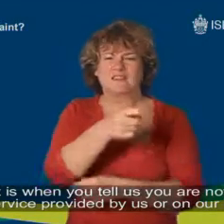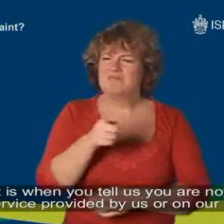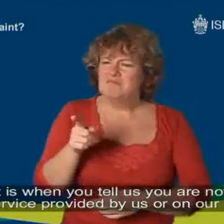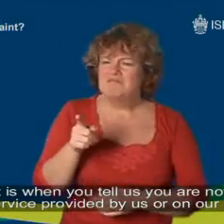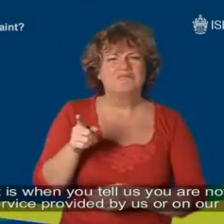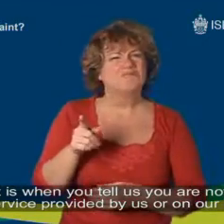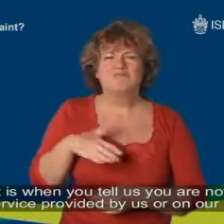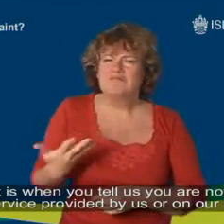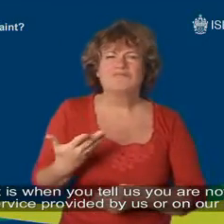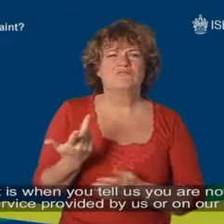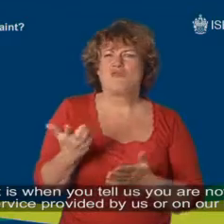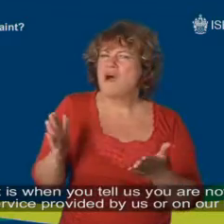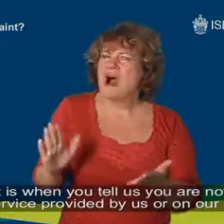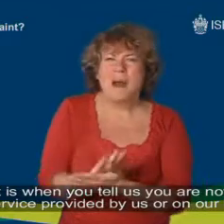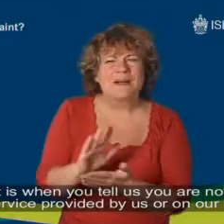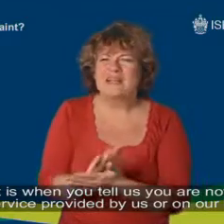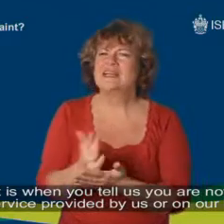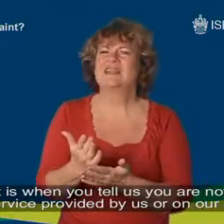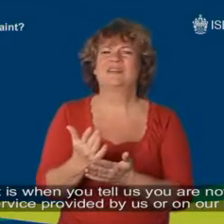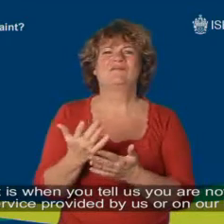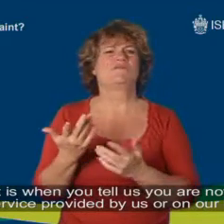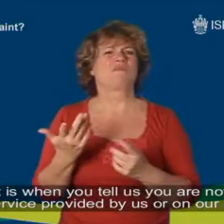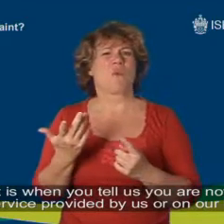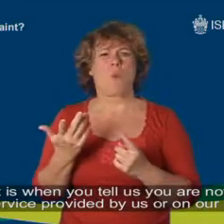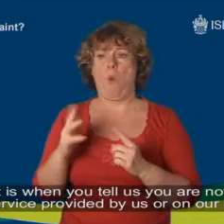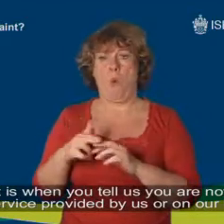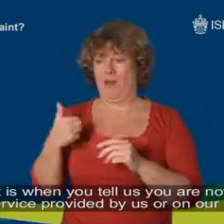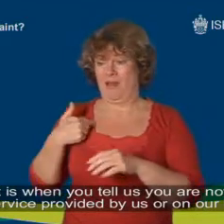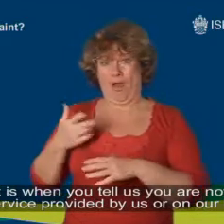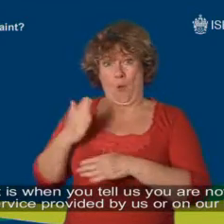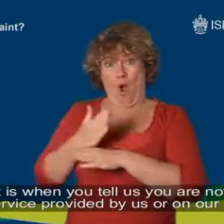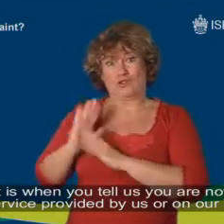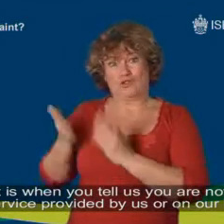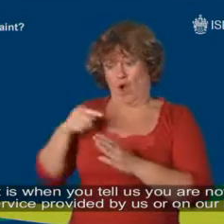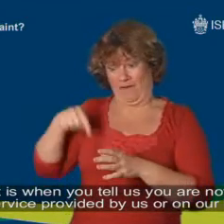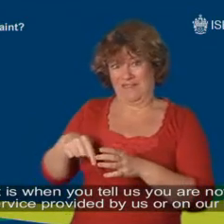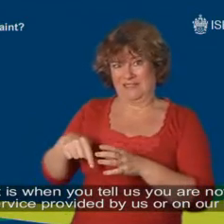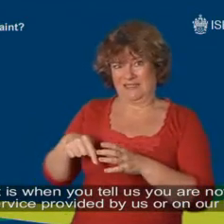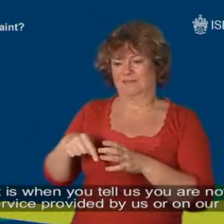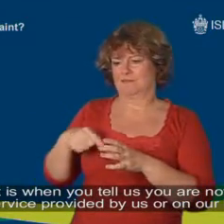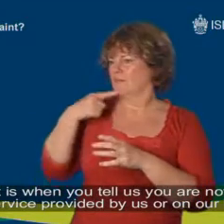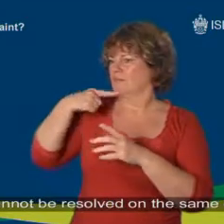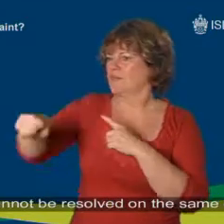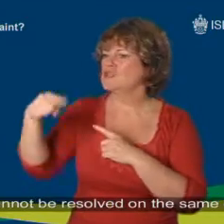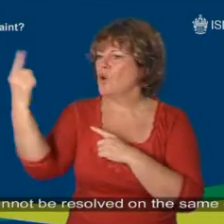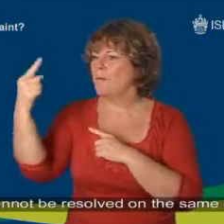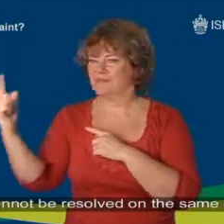not happy about a service provided by us or on our behalf and